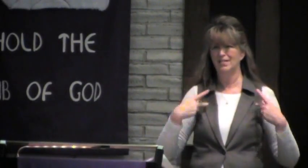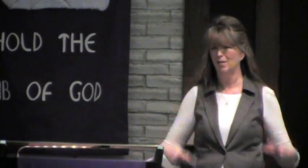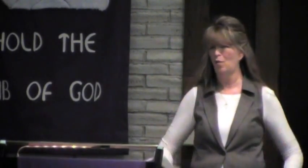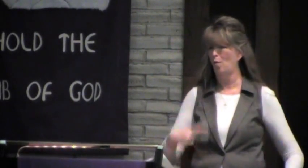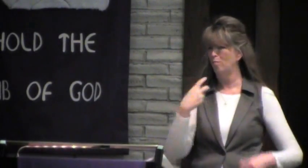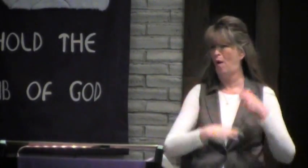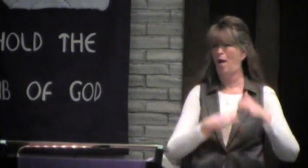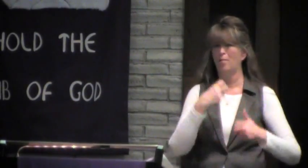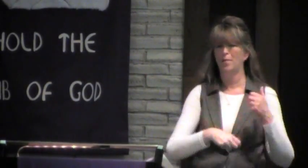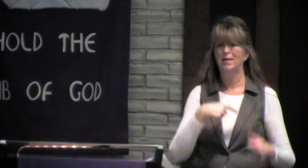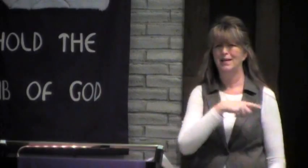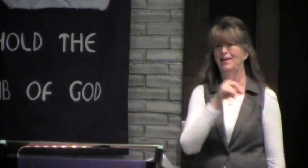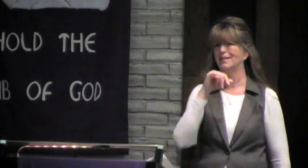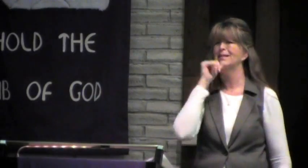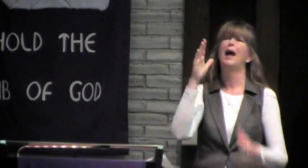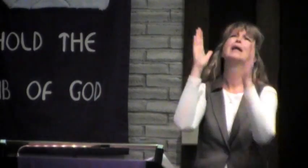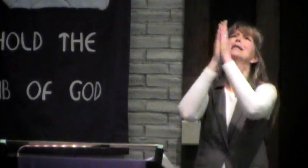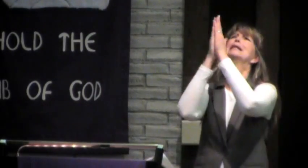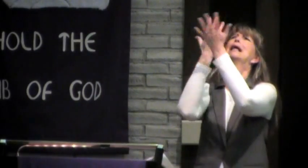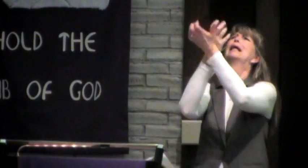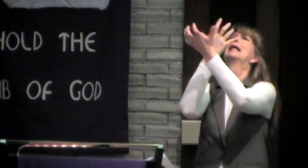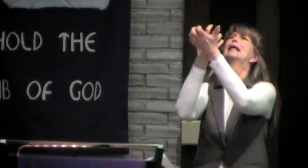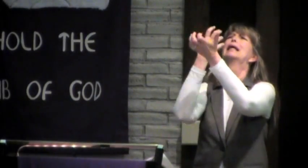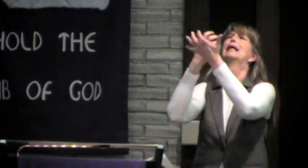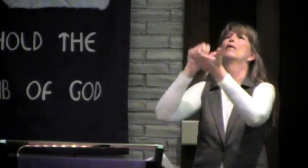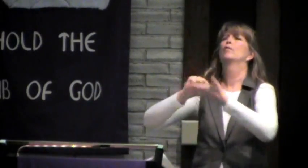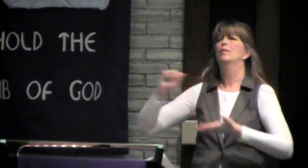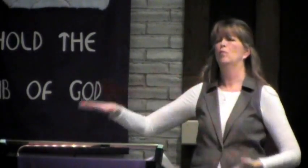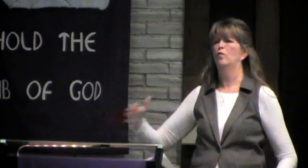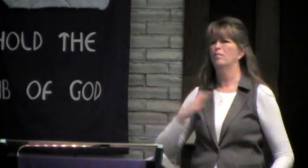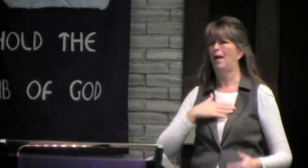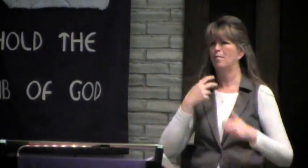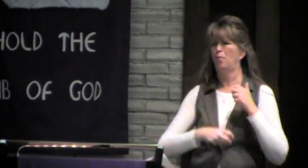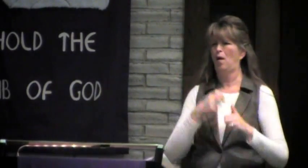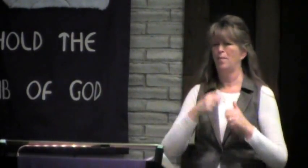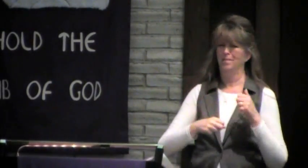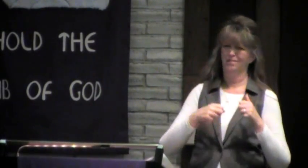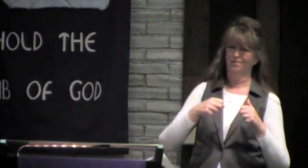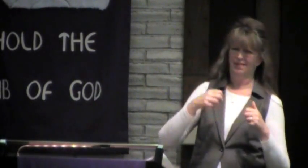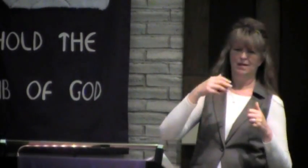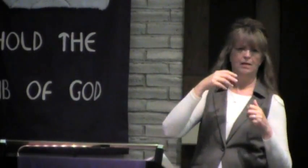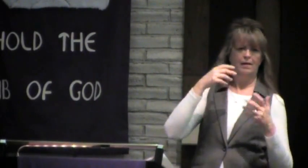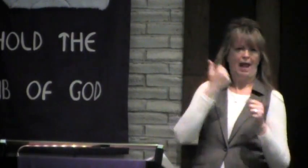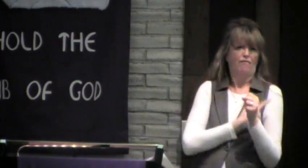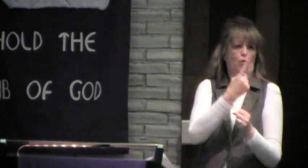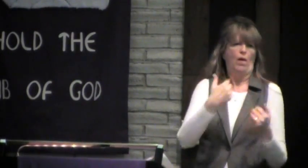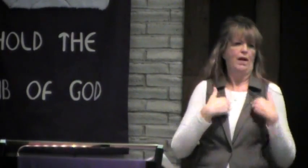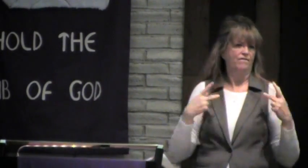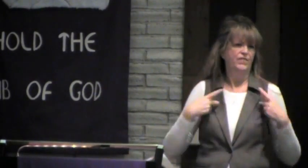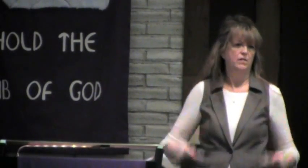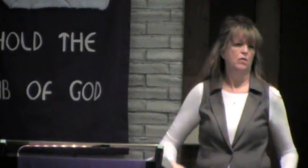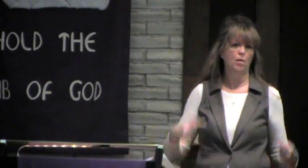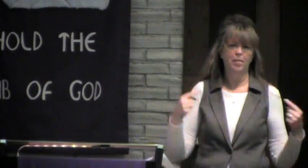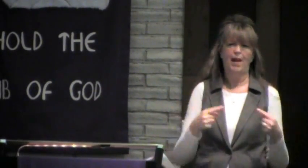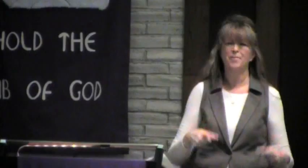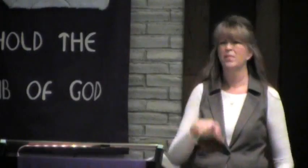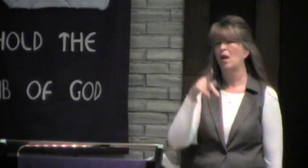knows that we've got physical... He knew he would have physical complaints, and he would not ask for those to be removed. He knows that